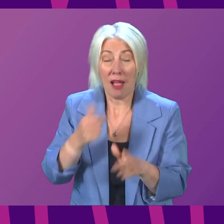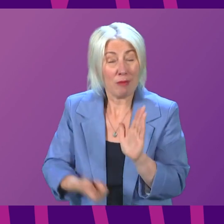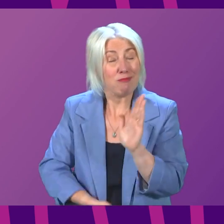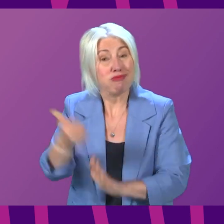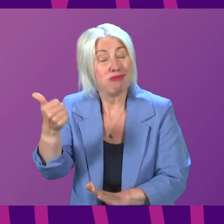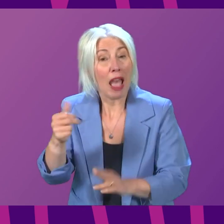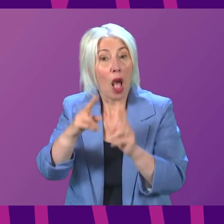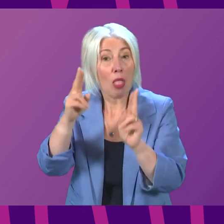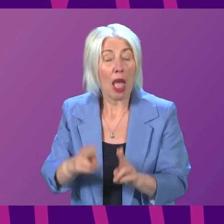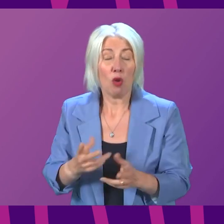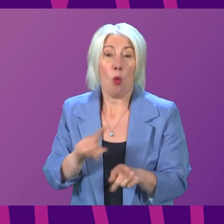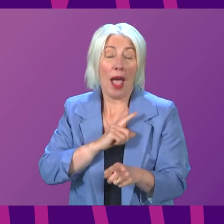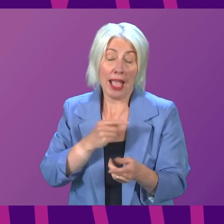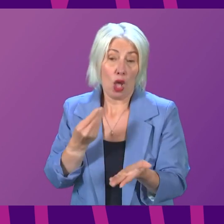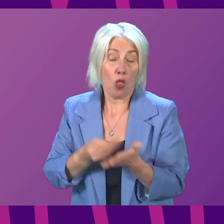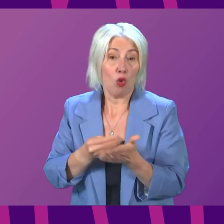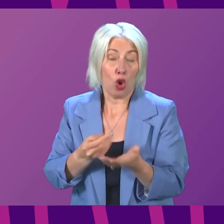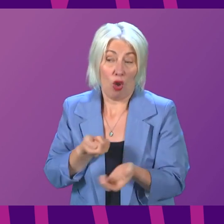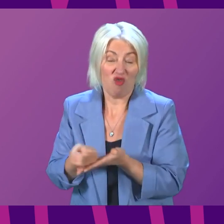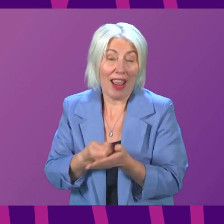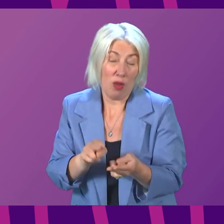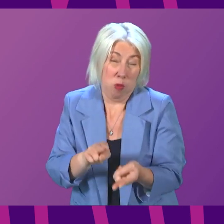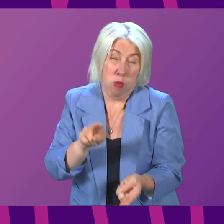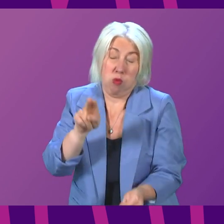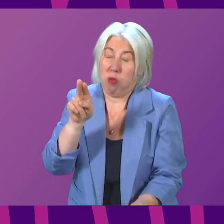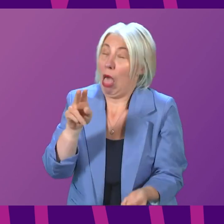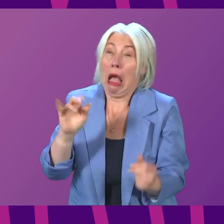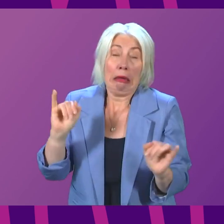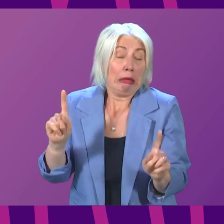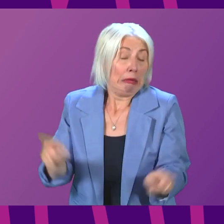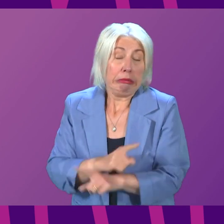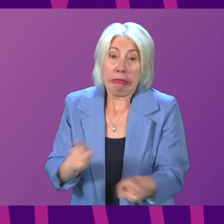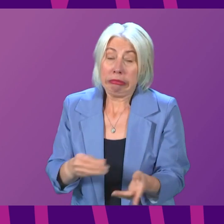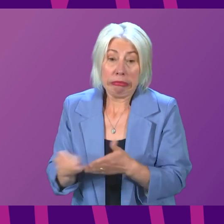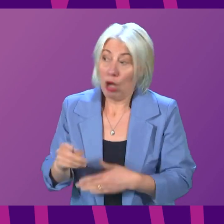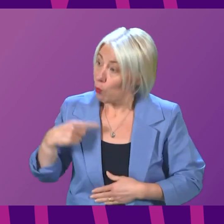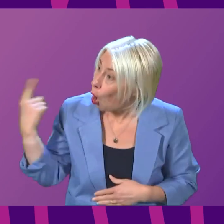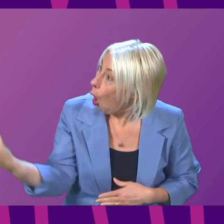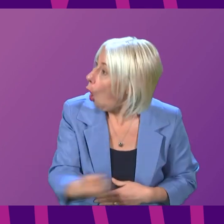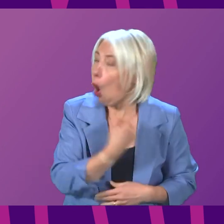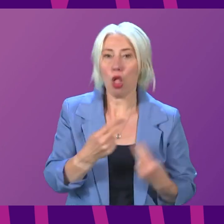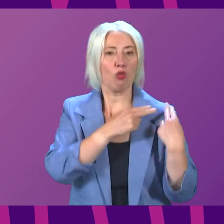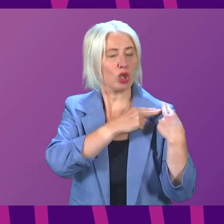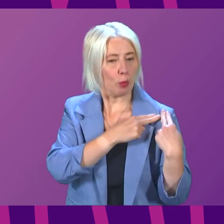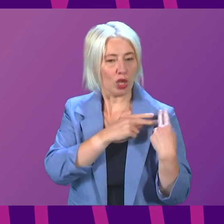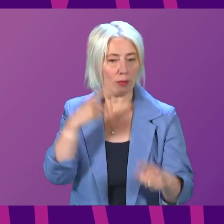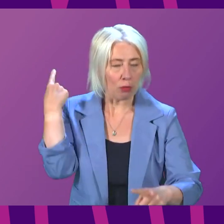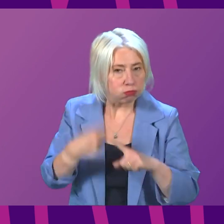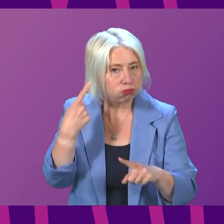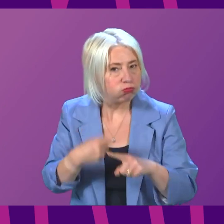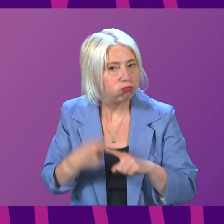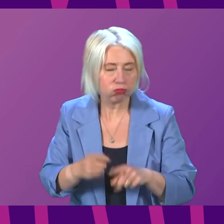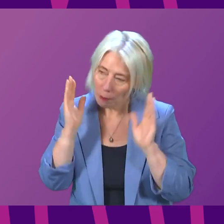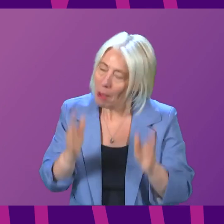homes by eye-watering rent hikes. Every single one of us in this Parliament has a responsibility to act with urgency.